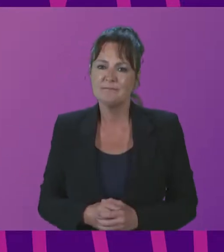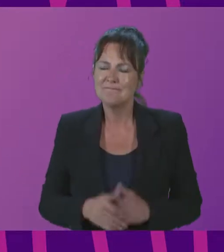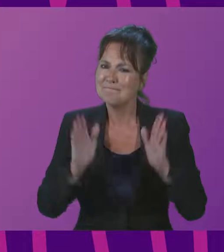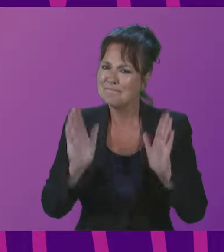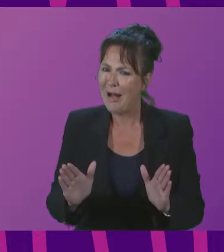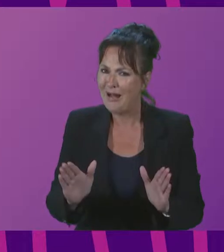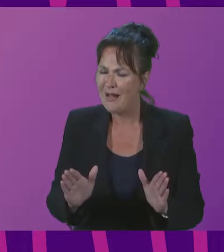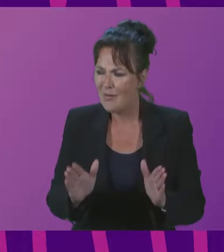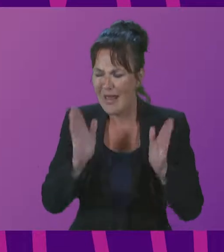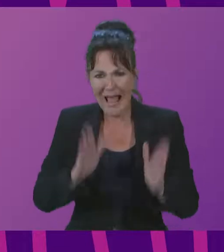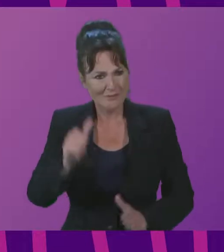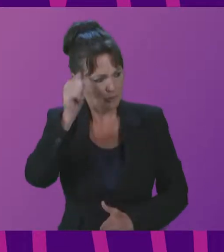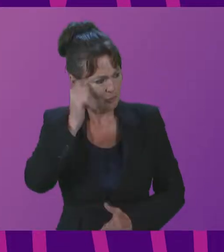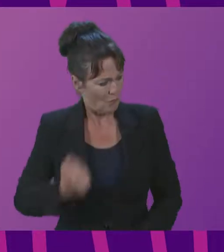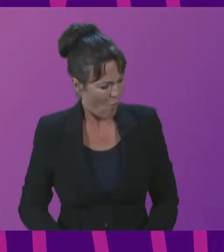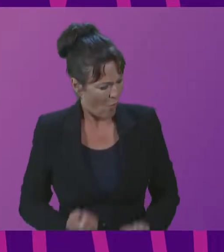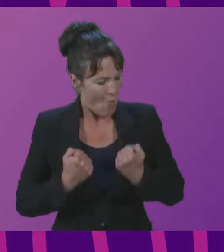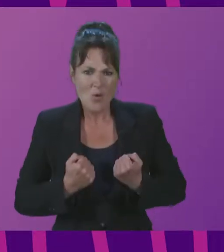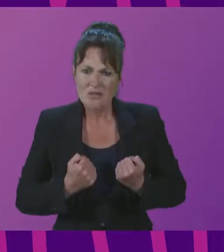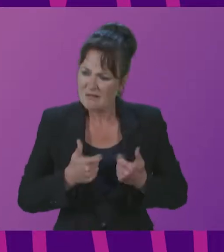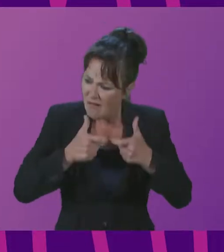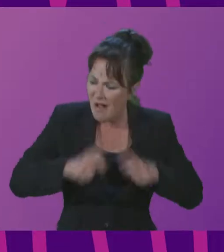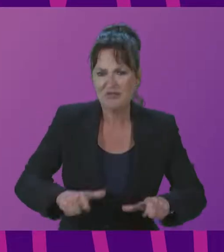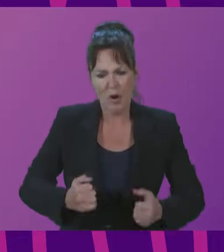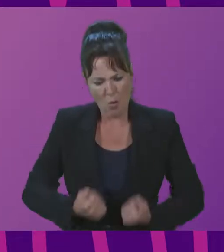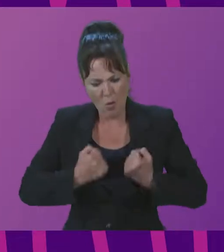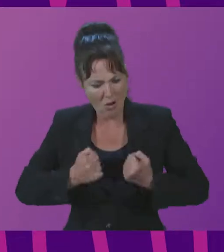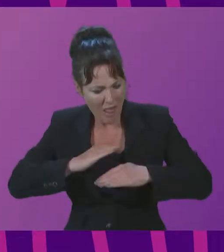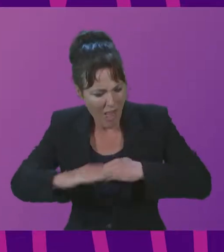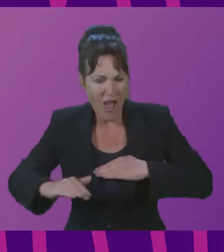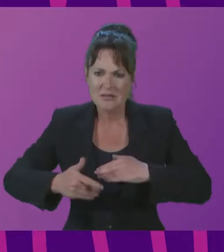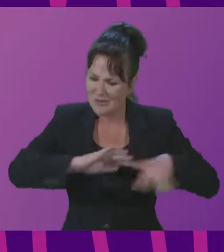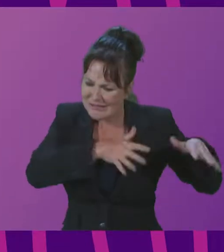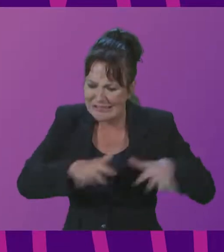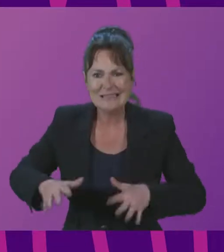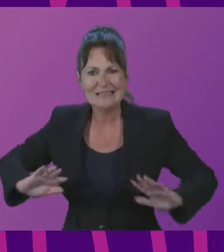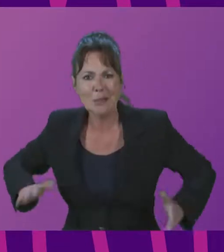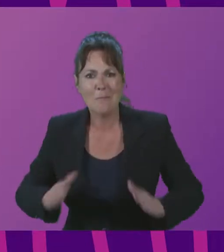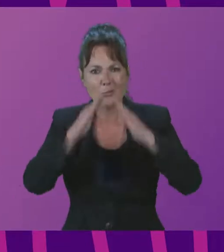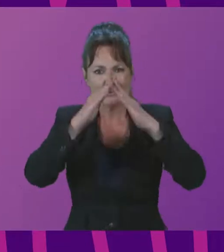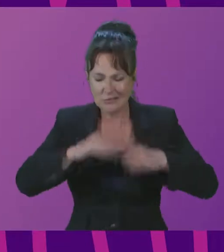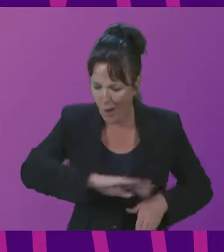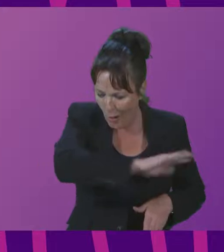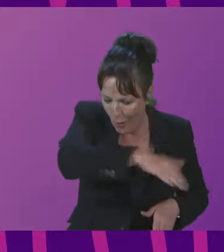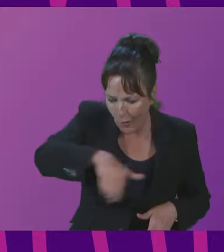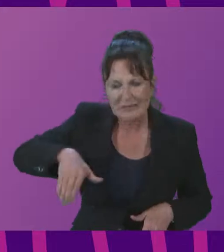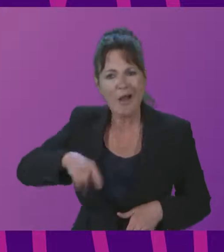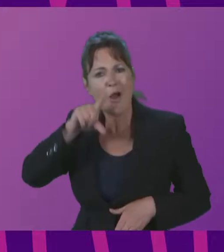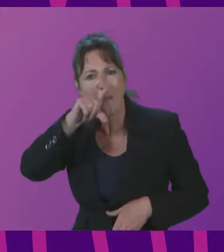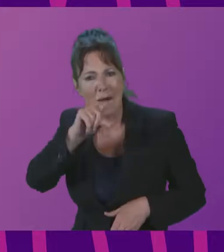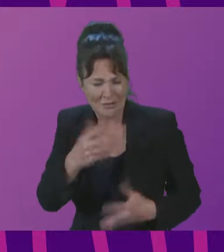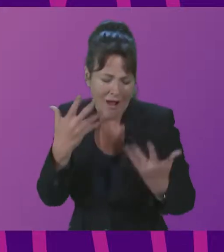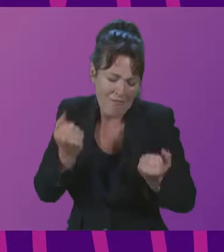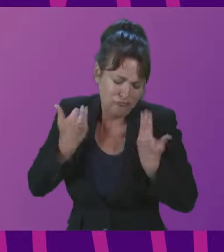own stories of our own lands, our seas, our mountains, our coasts, our birds. And we have a wealth of cultural